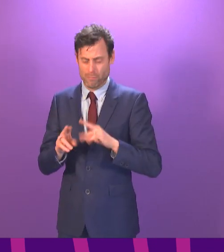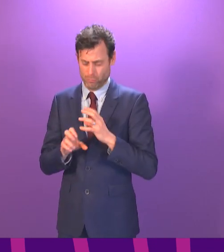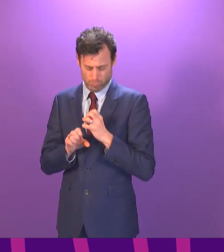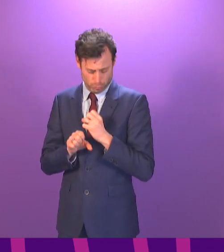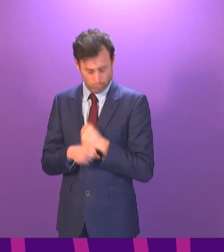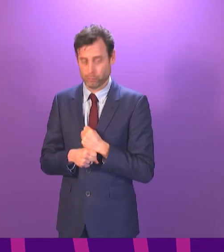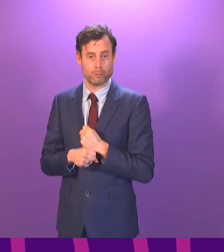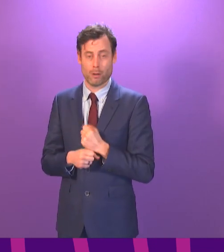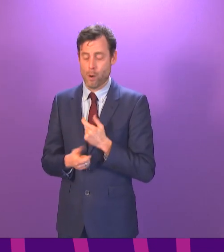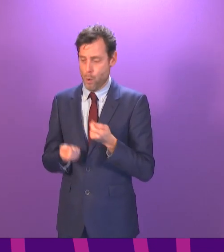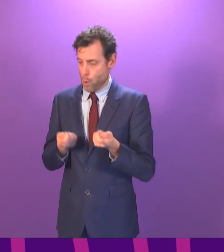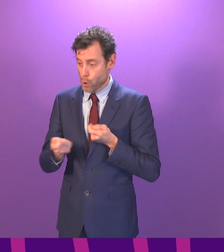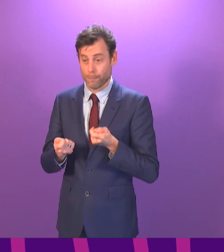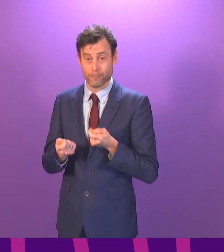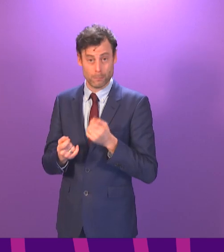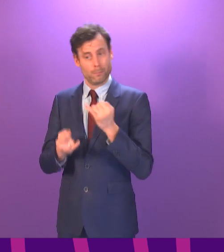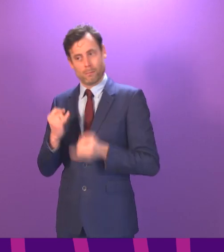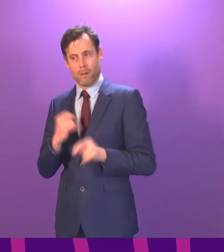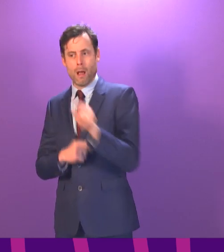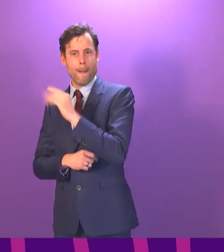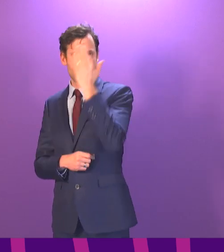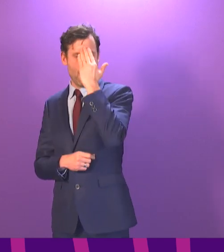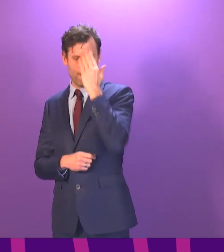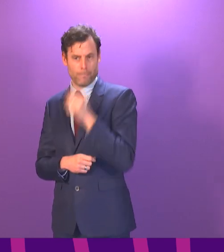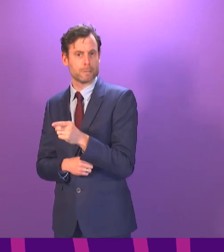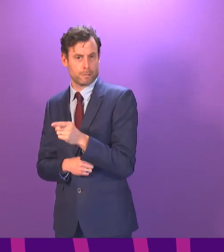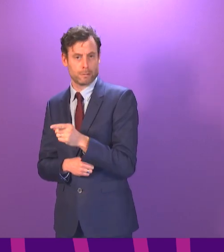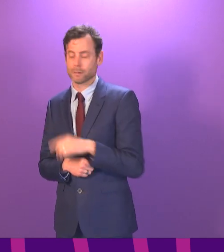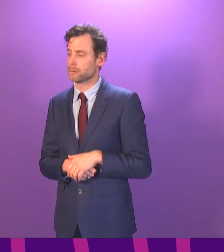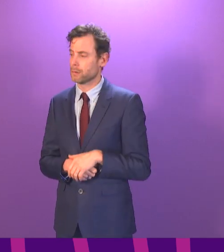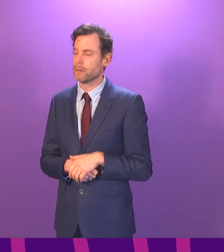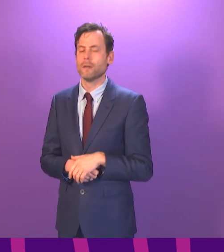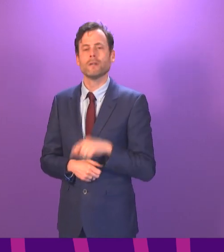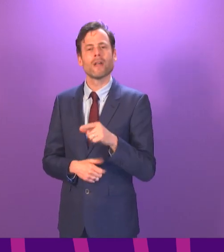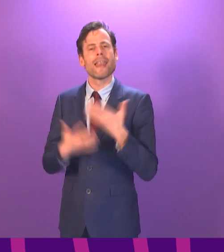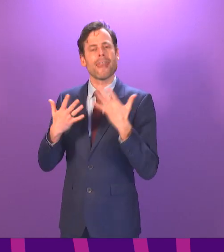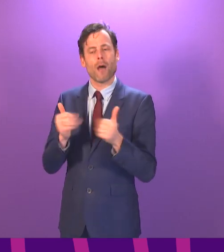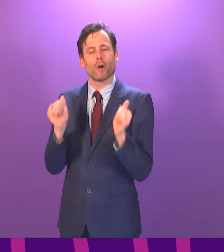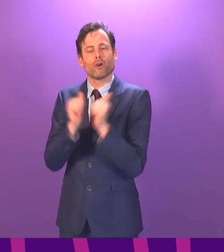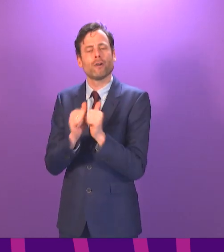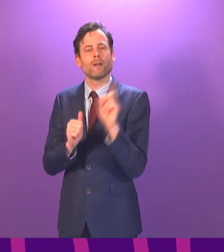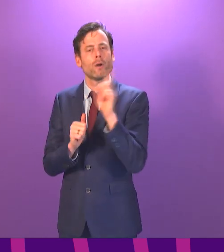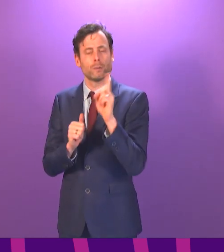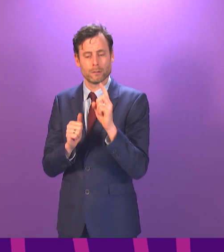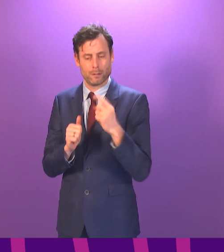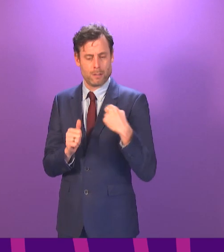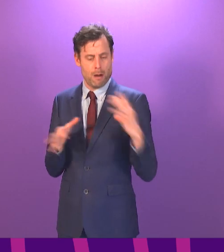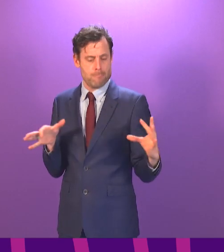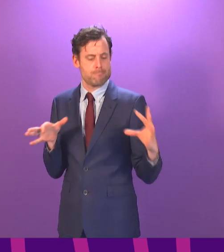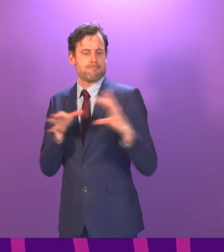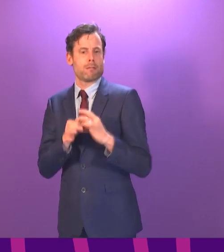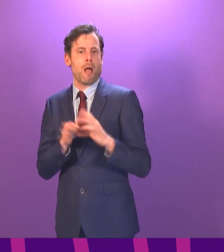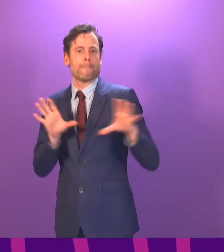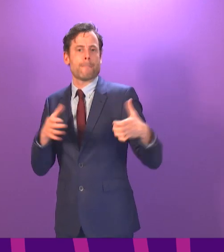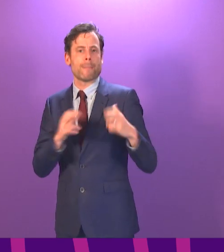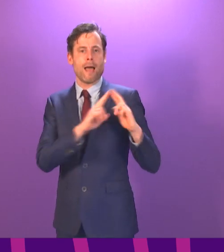as they shared their stories. In England, the extended household policy has been expanded to allow parents with babies under the age of one to bubble up